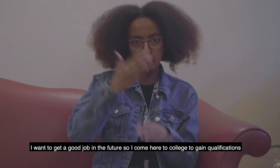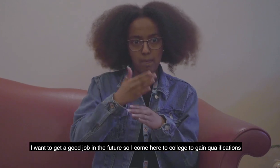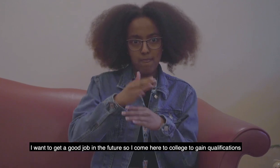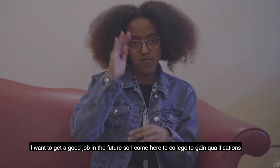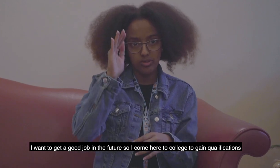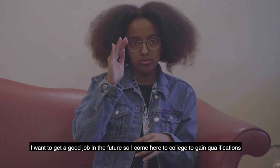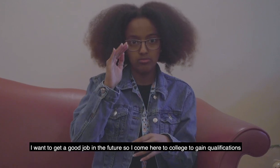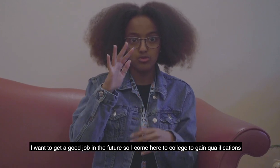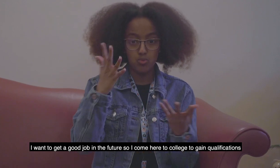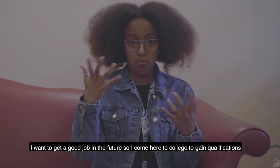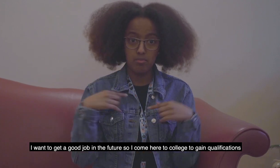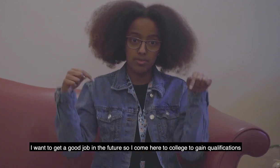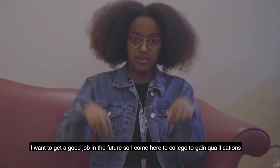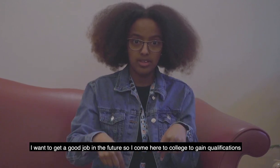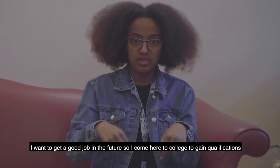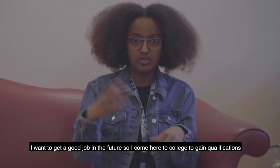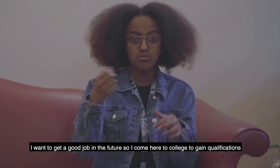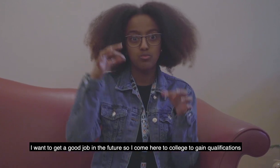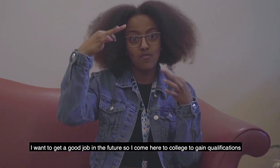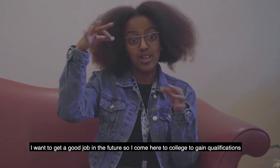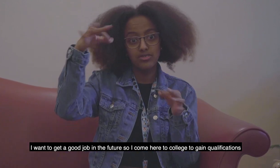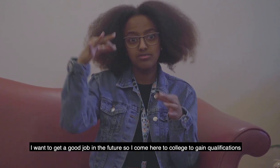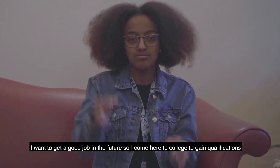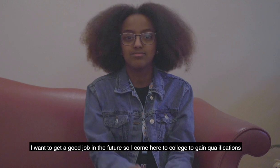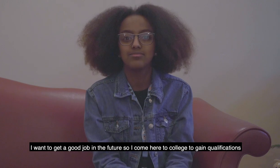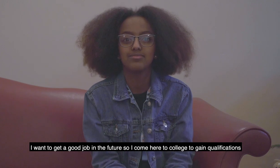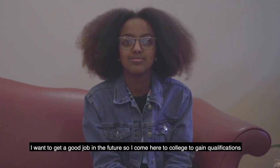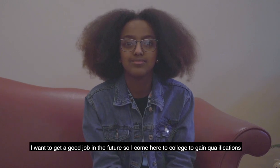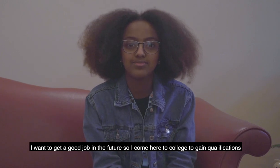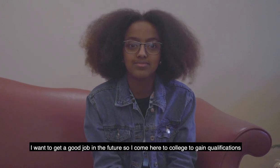I want to get a good job in the future so I come here to college to gain qualifications.